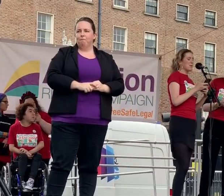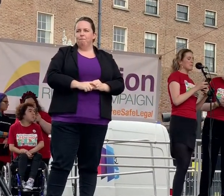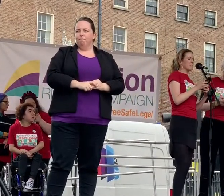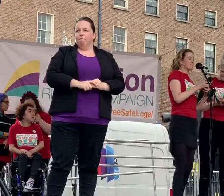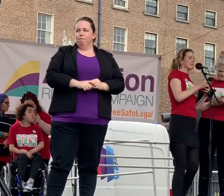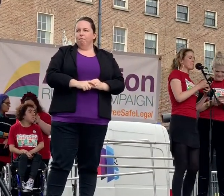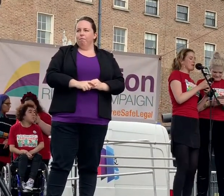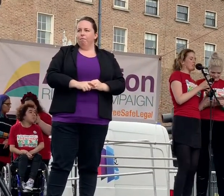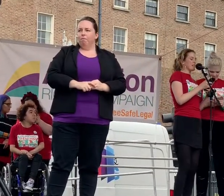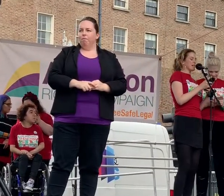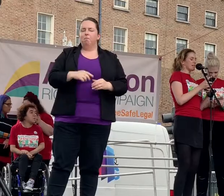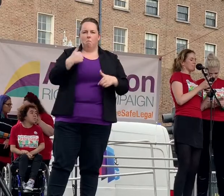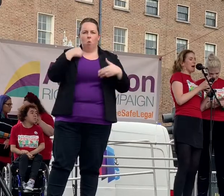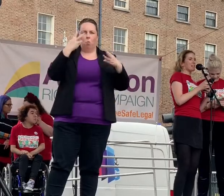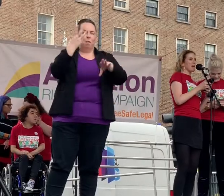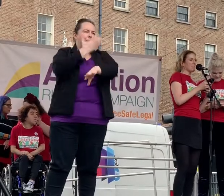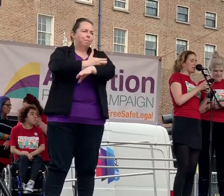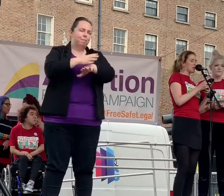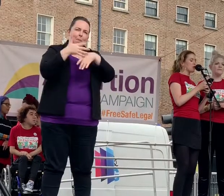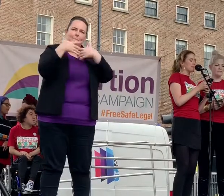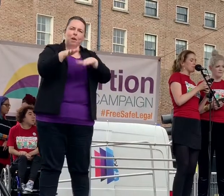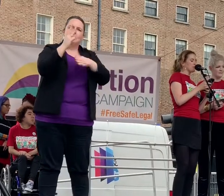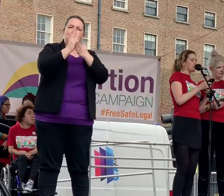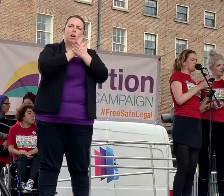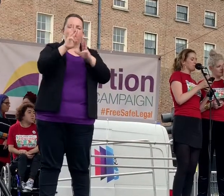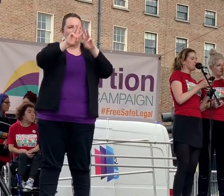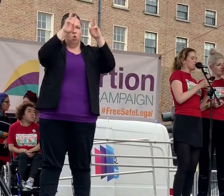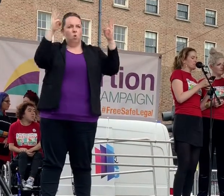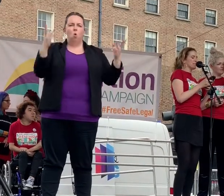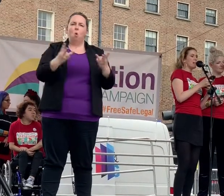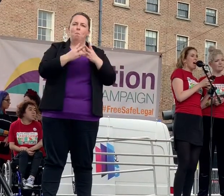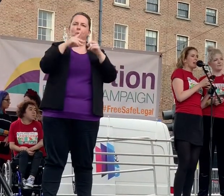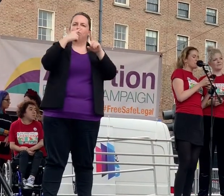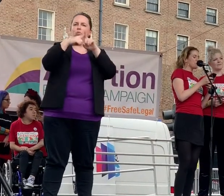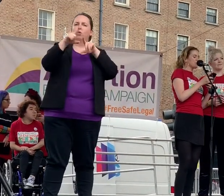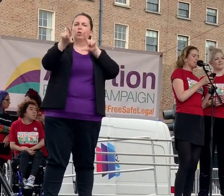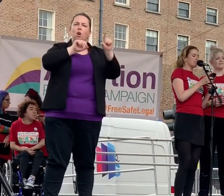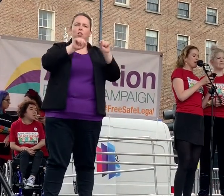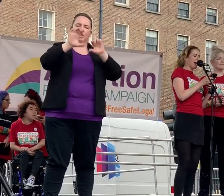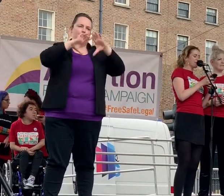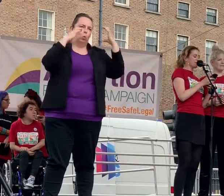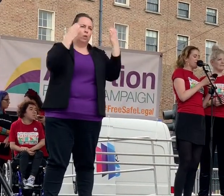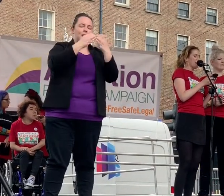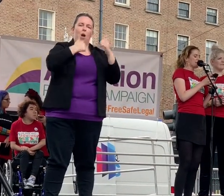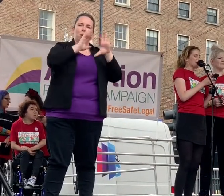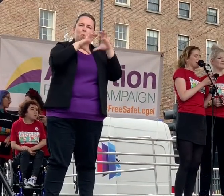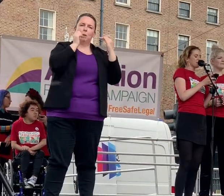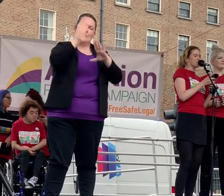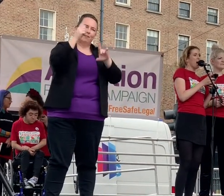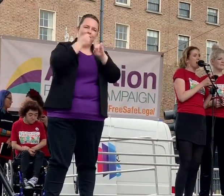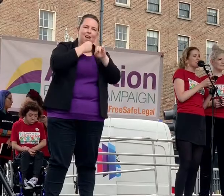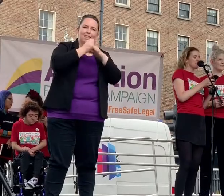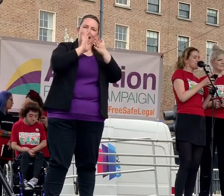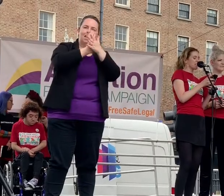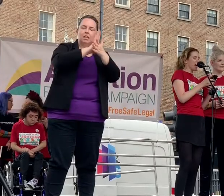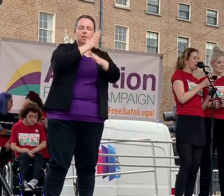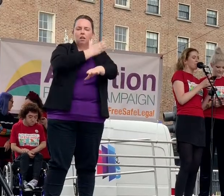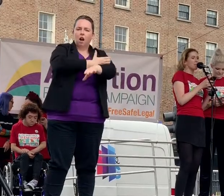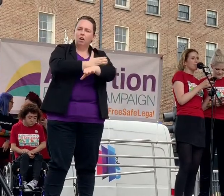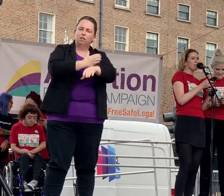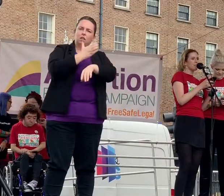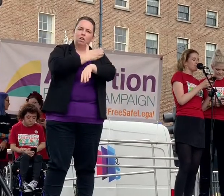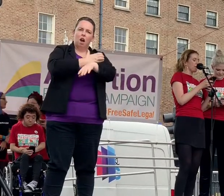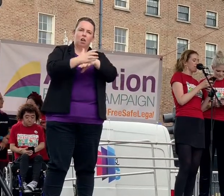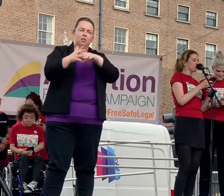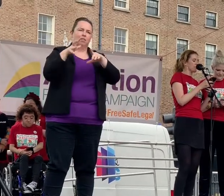We will keep marching as part of a global pro-choice community. A community that has to fight against a constant attack